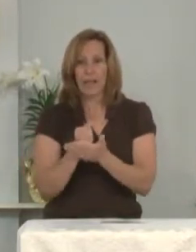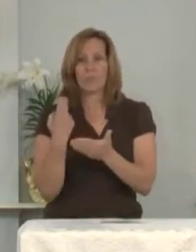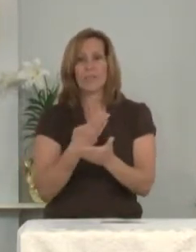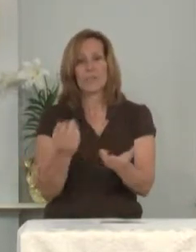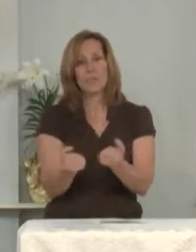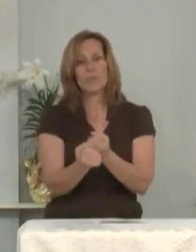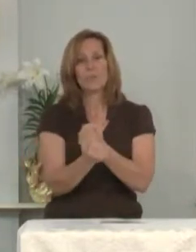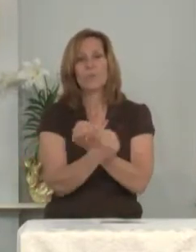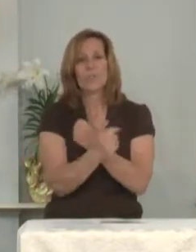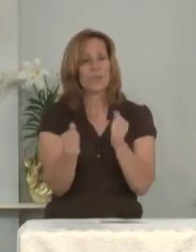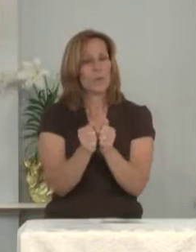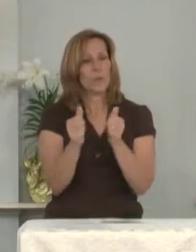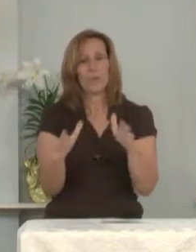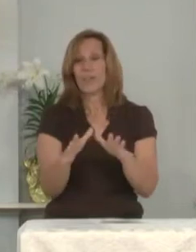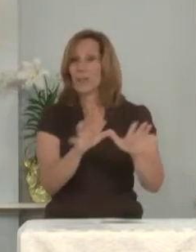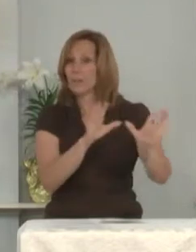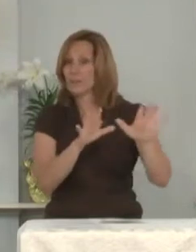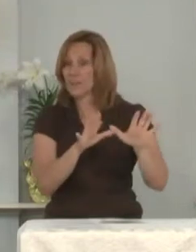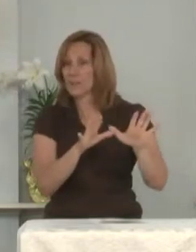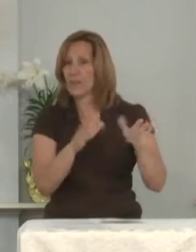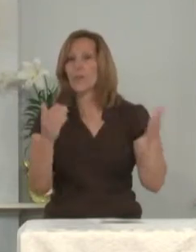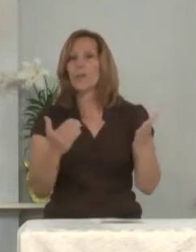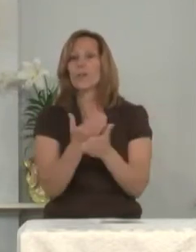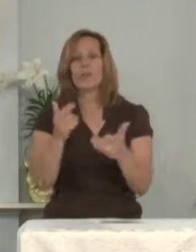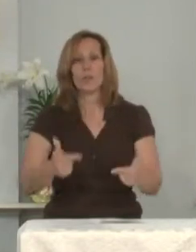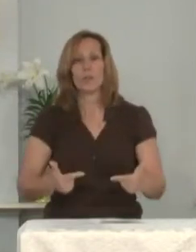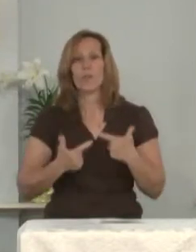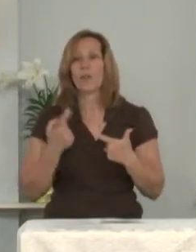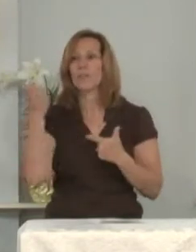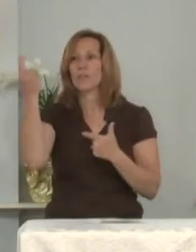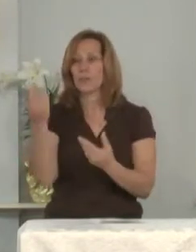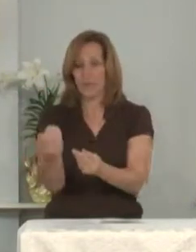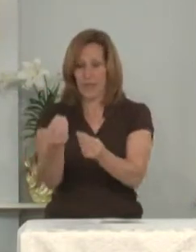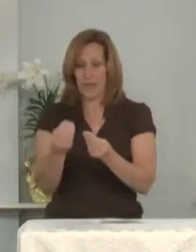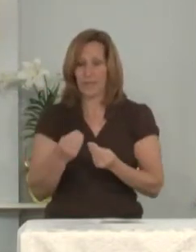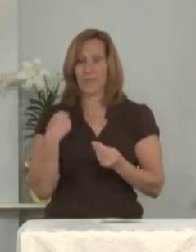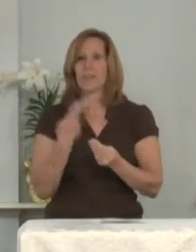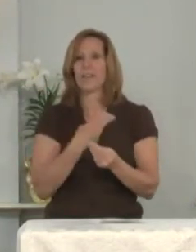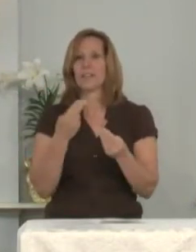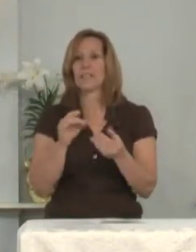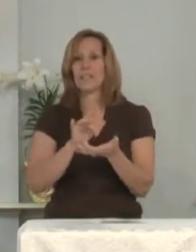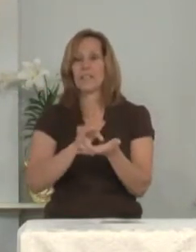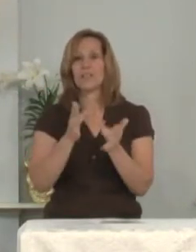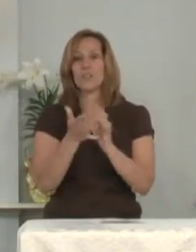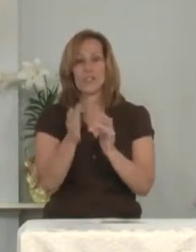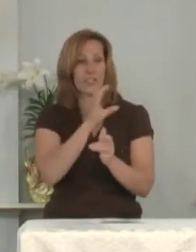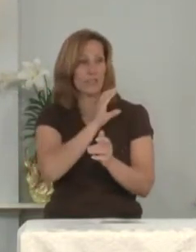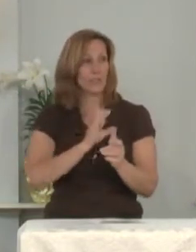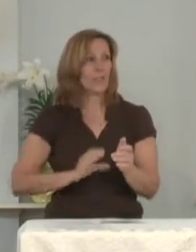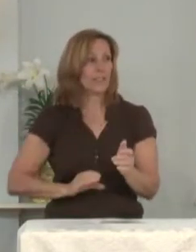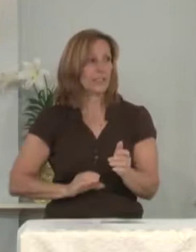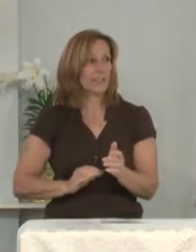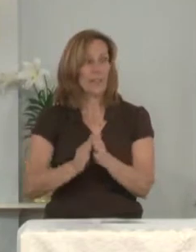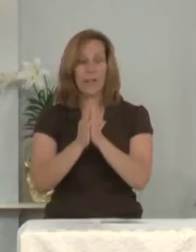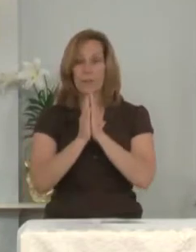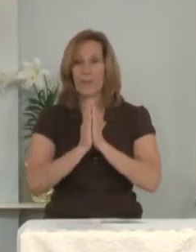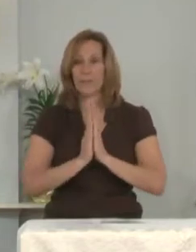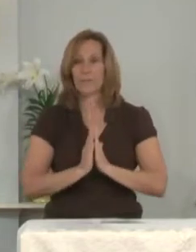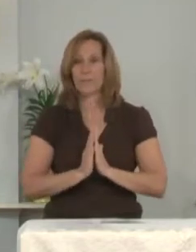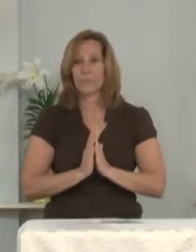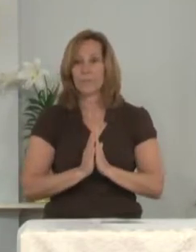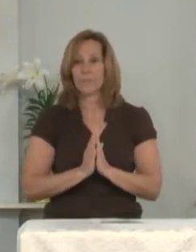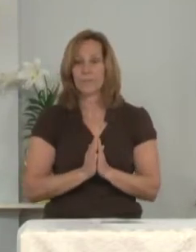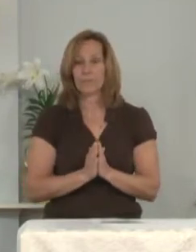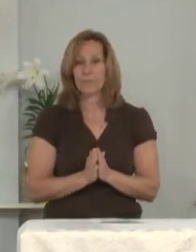to embrace without fear the new life you have given us in Jesus Christ. Amen.